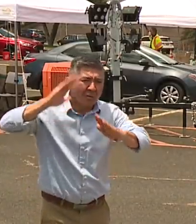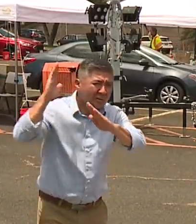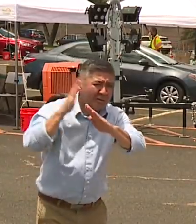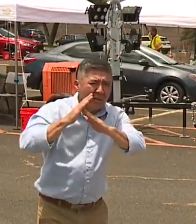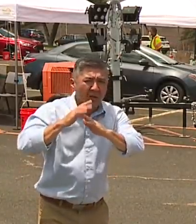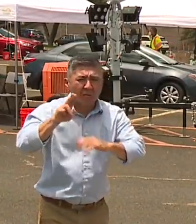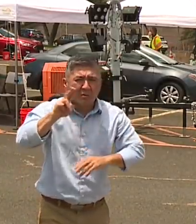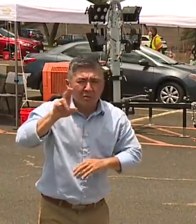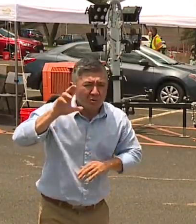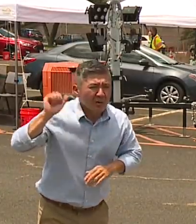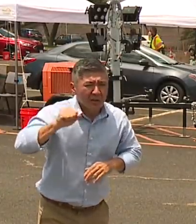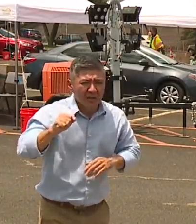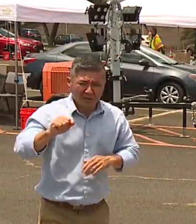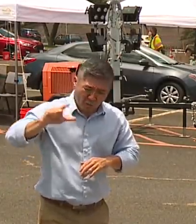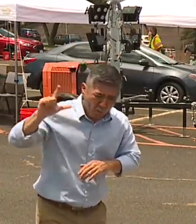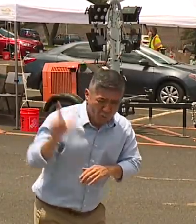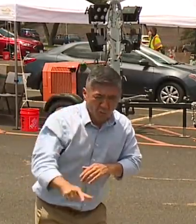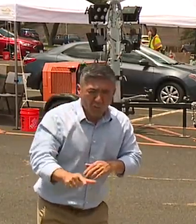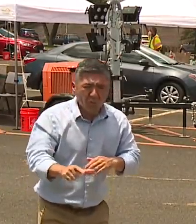Well,